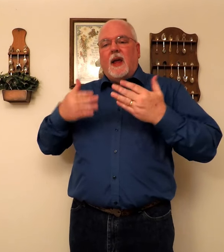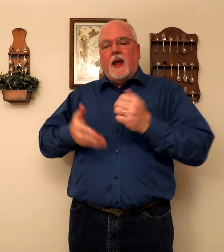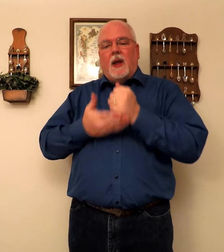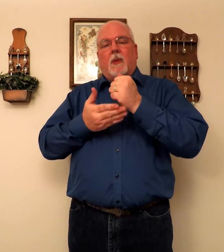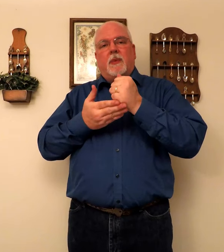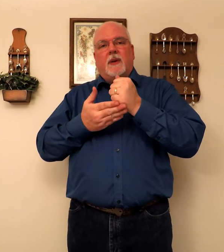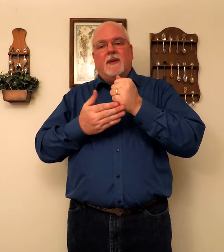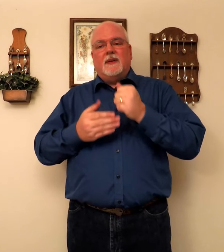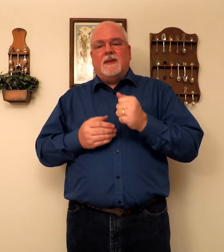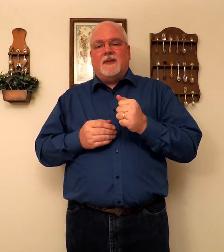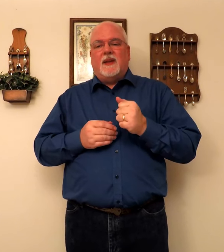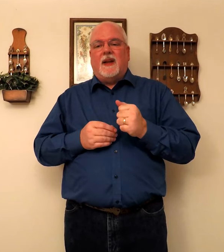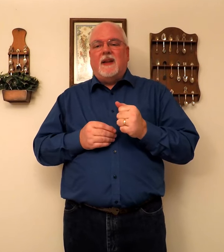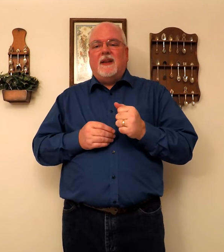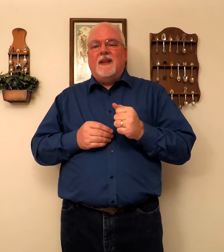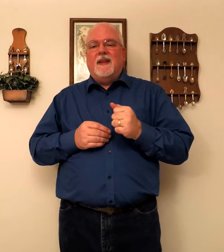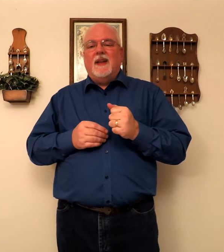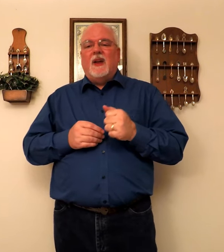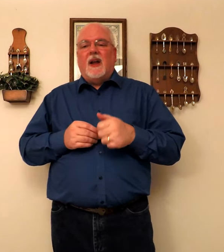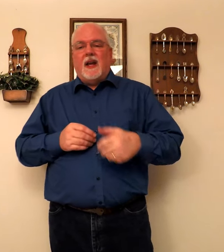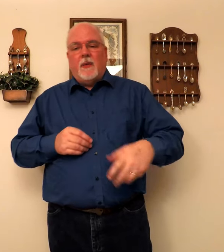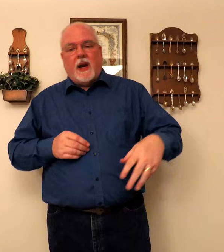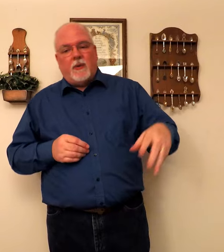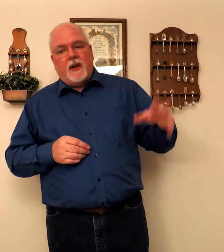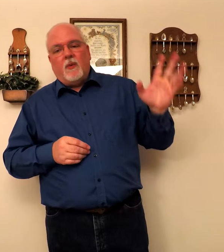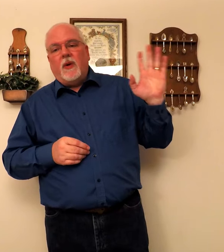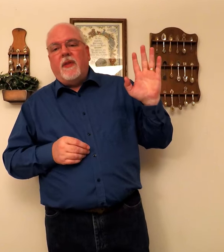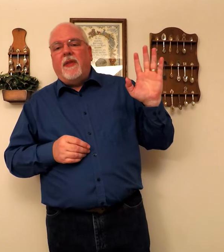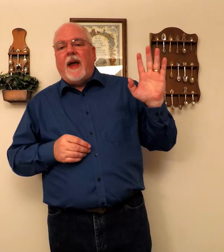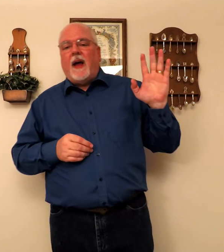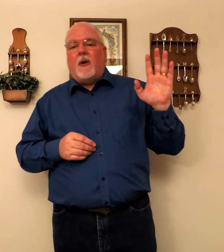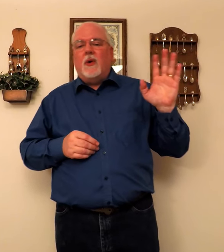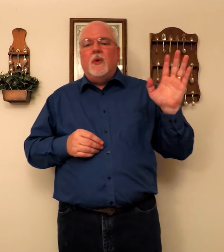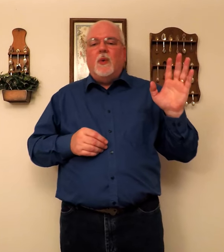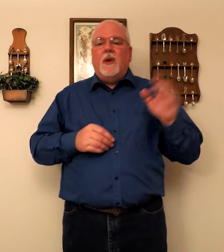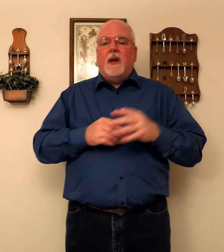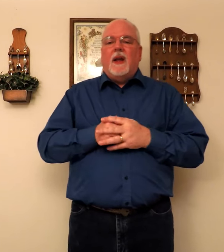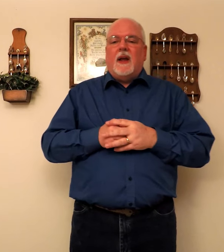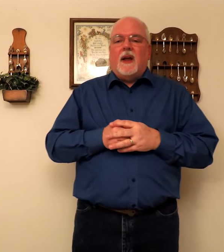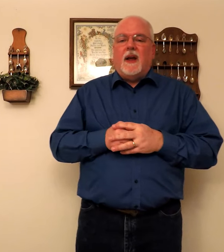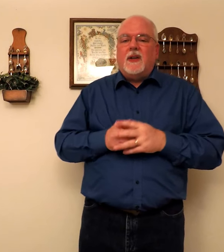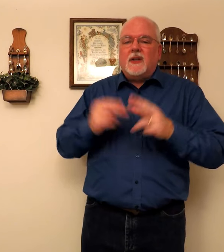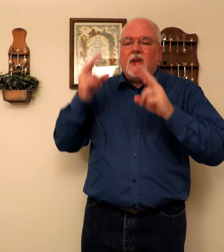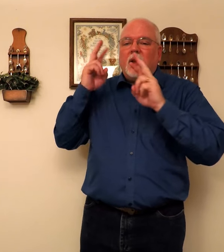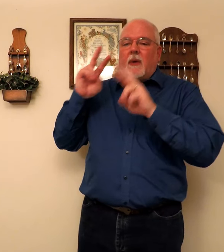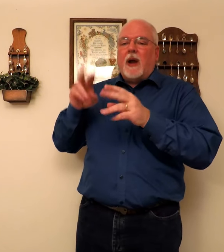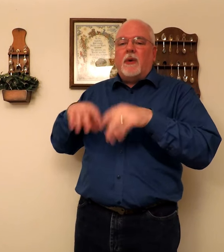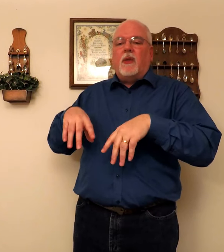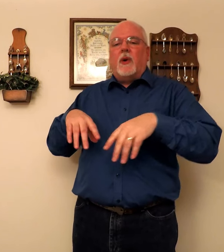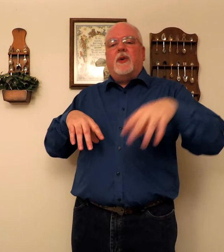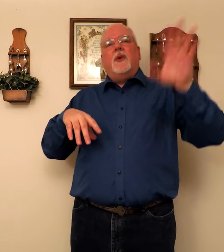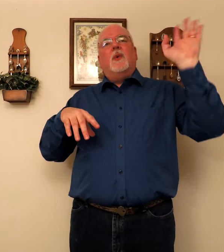Help. Okay. Again. got rid of the word. That. Or who. I just. And we got rid of the word. To.